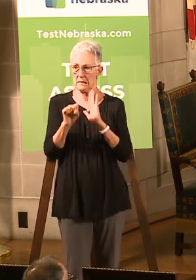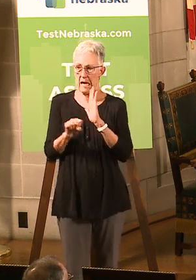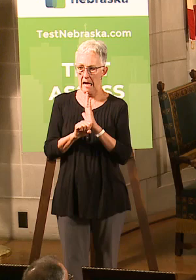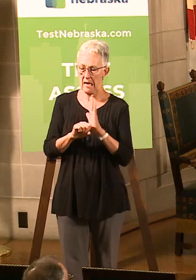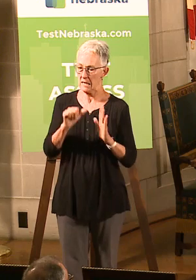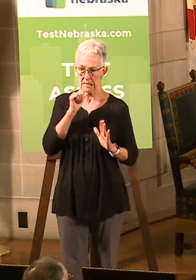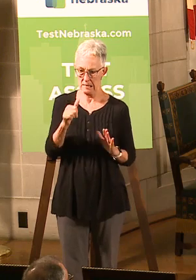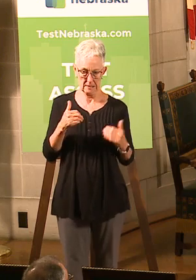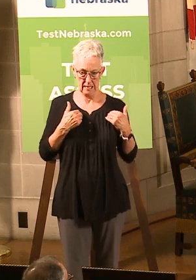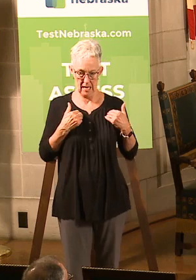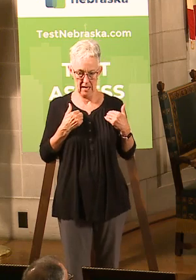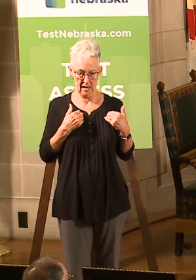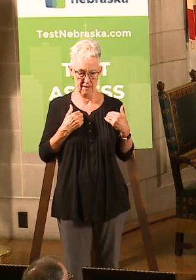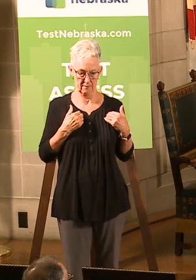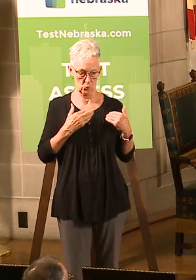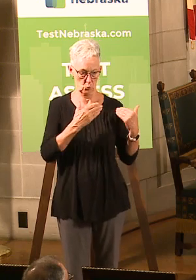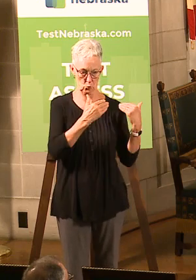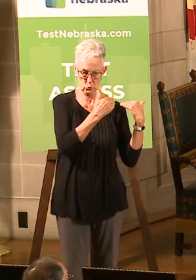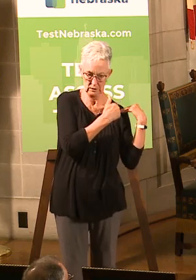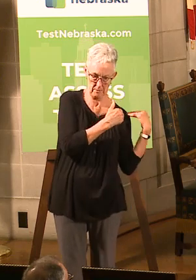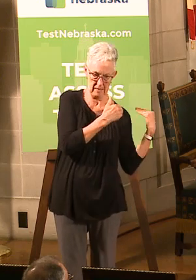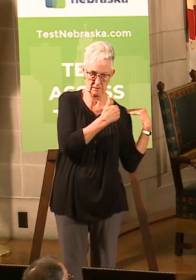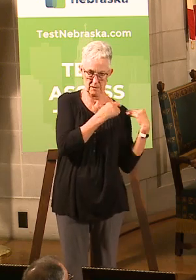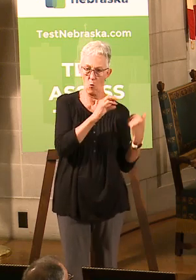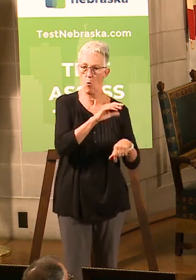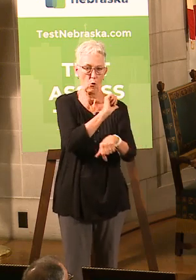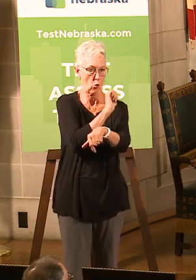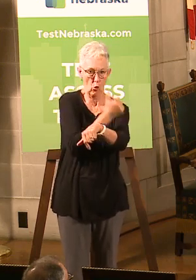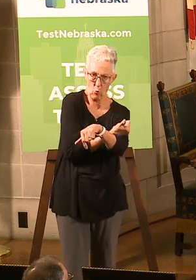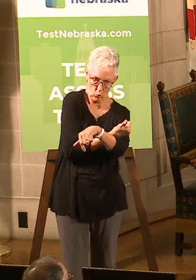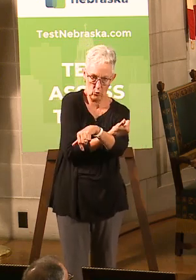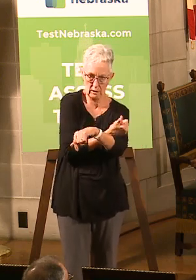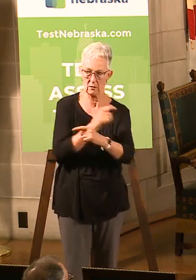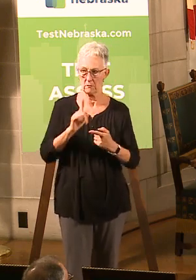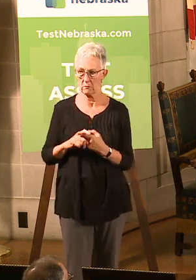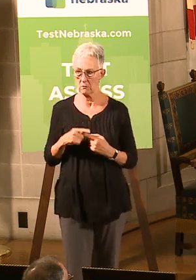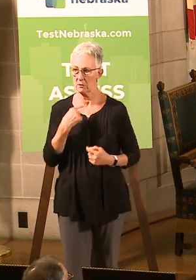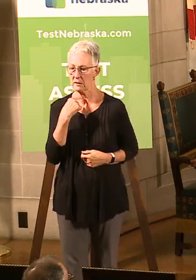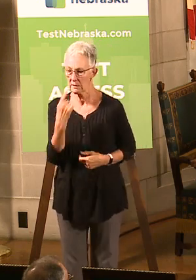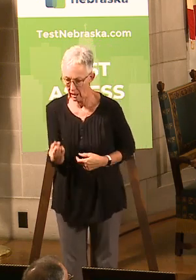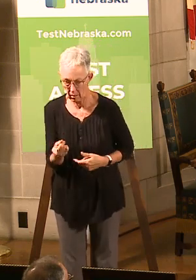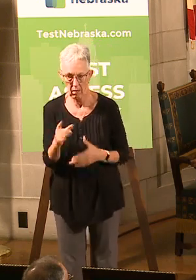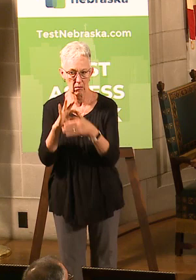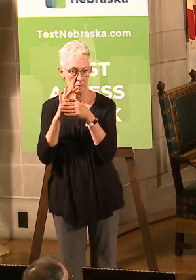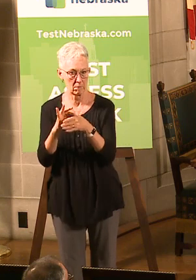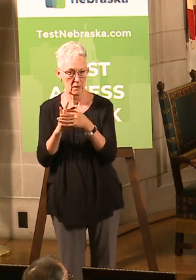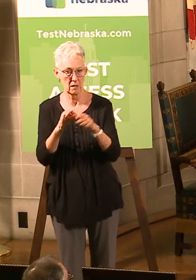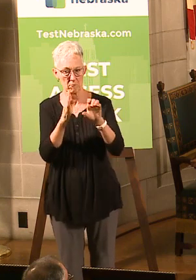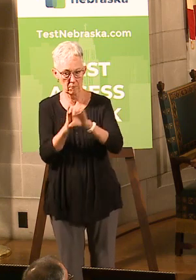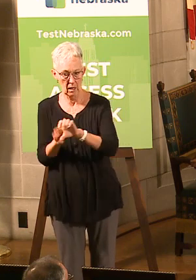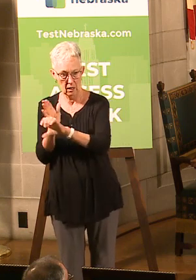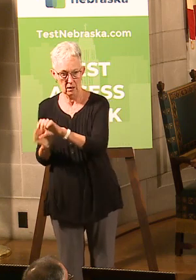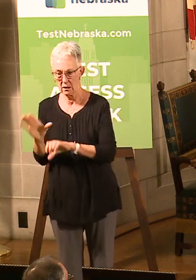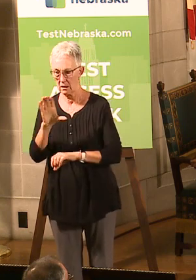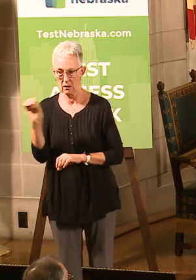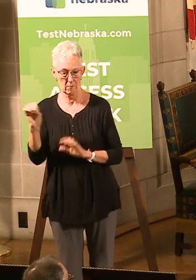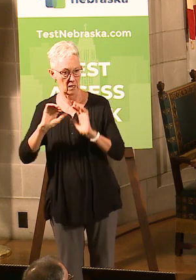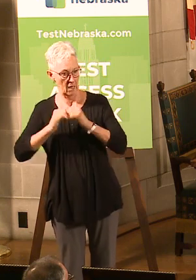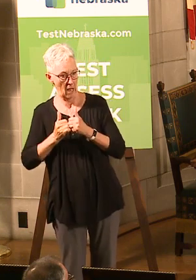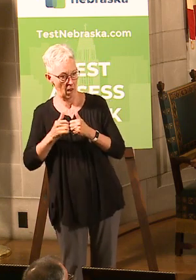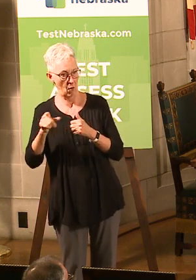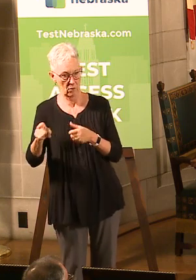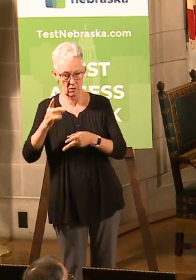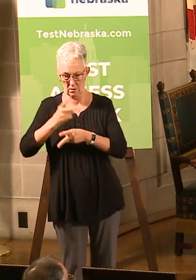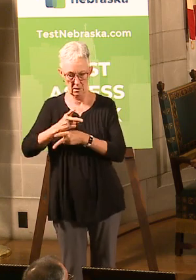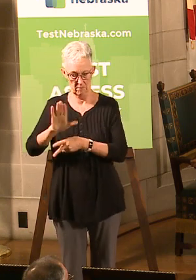have a regulatory role with regard to what OSHA does. So OSHA is the federal government's, you know, worker safety protection program. They